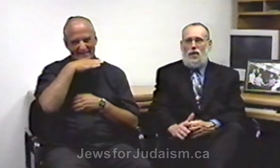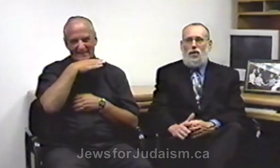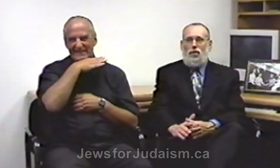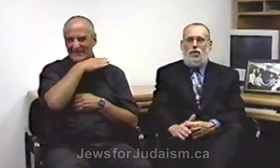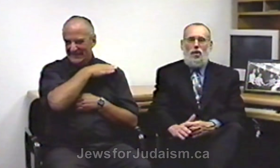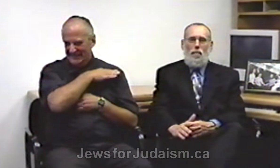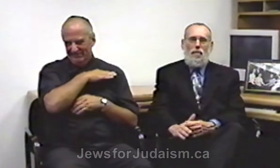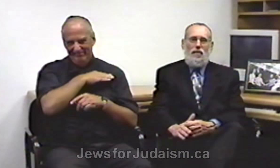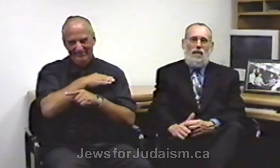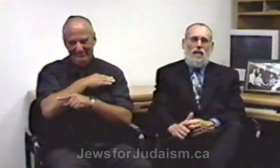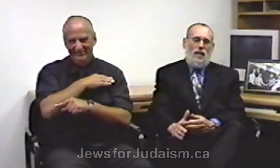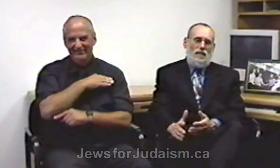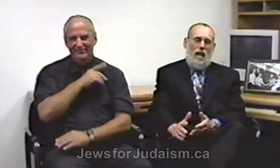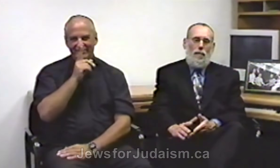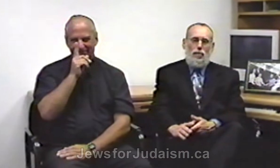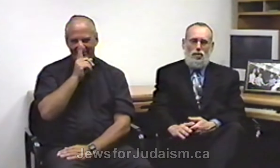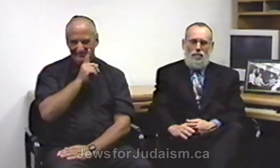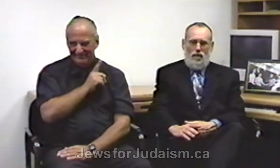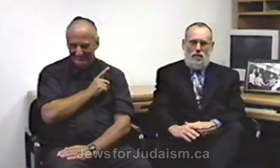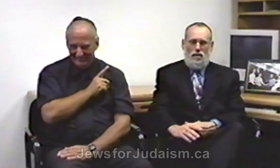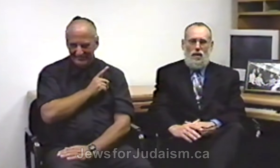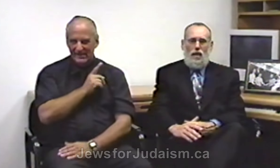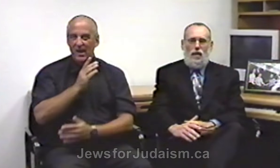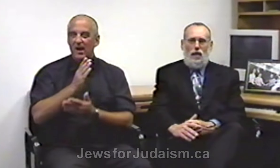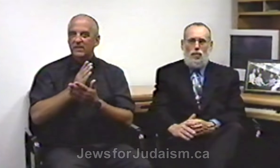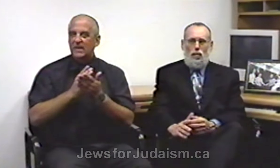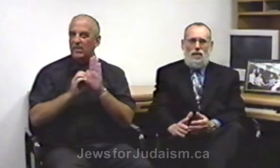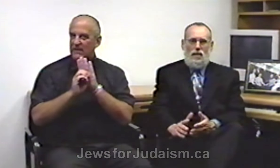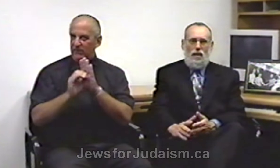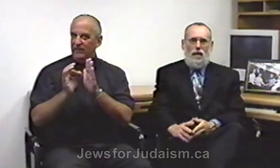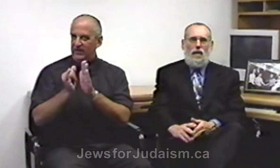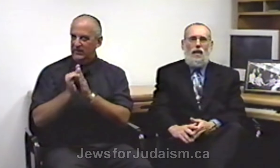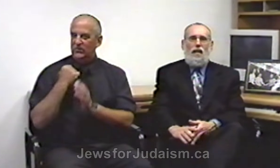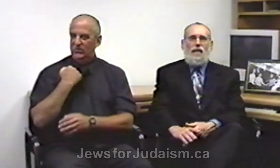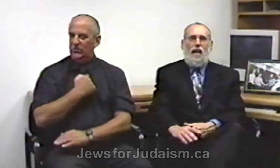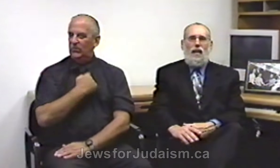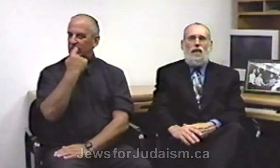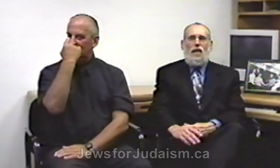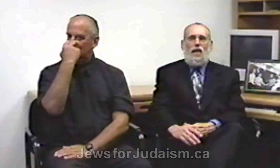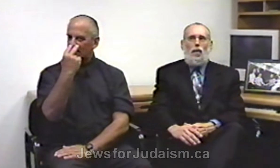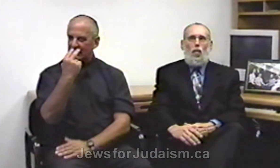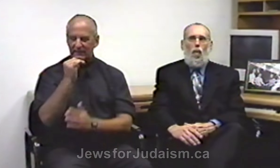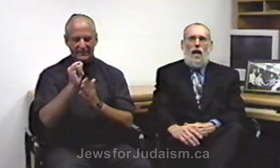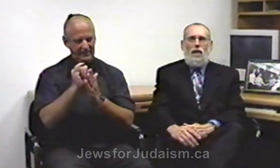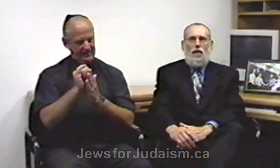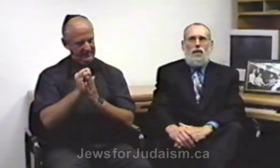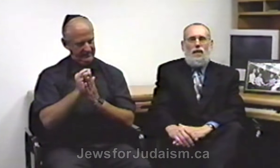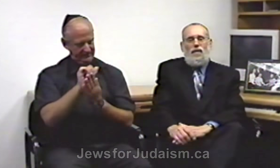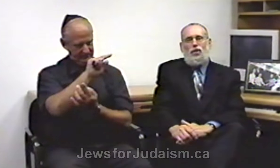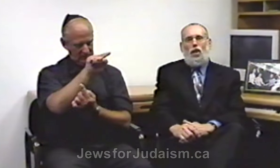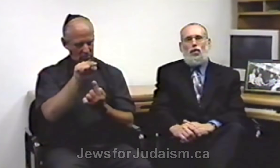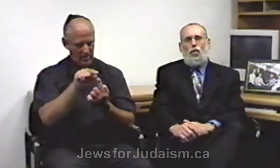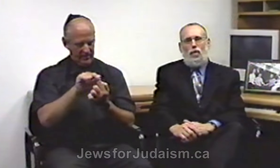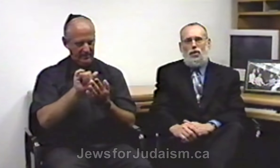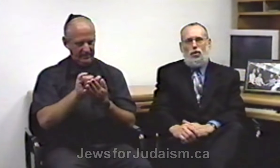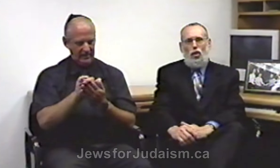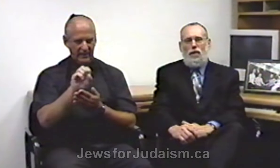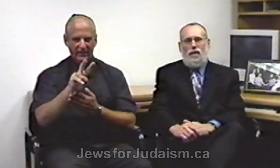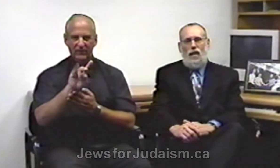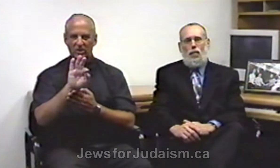Some of the examples of this is we see that when the evangelical Christians saw that they